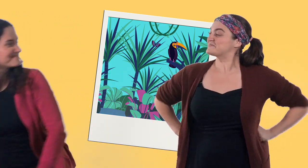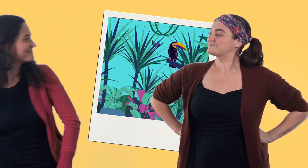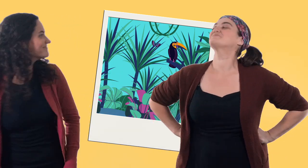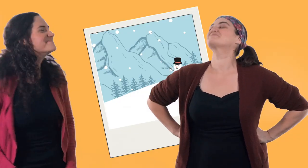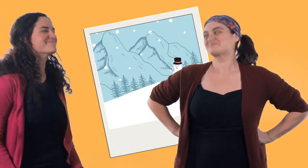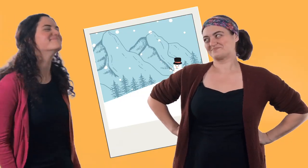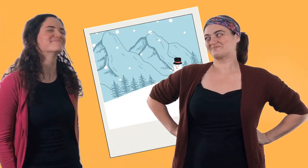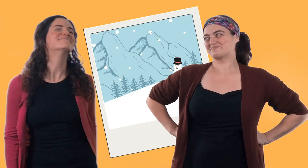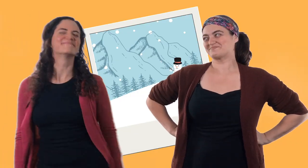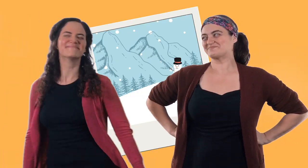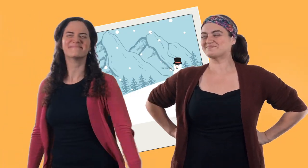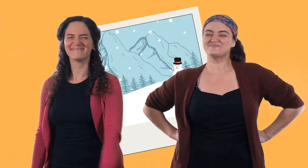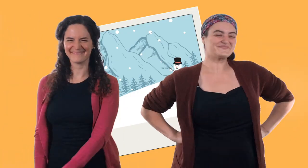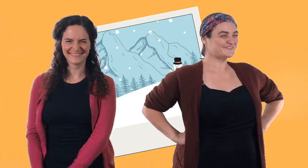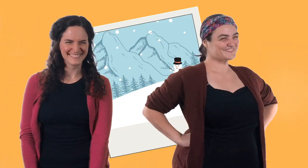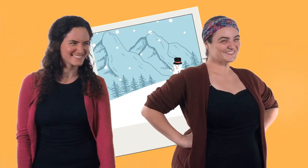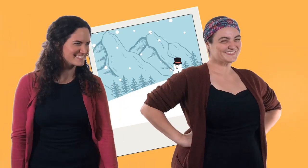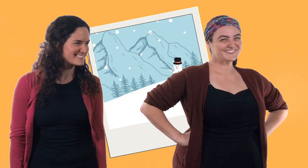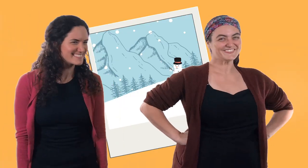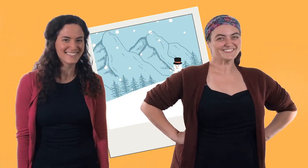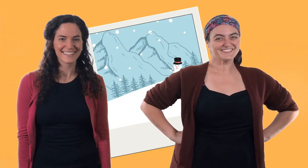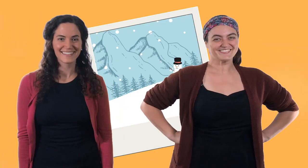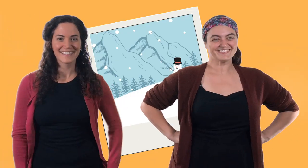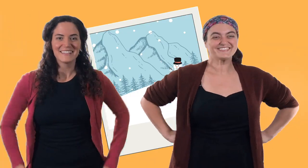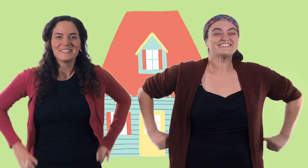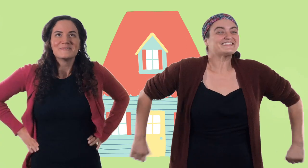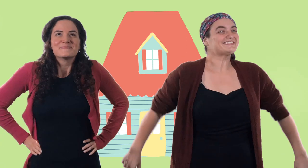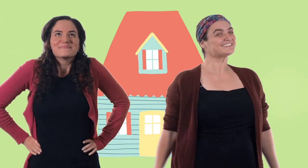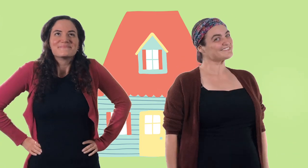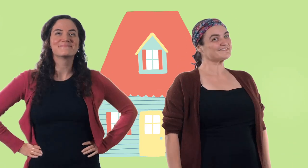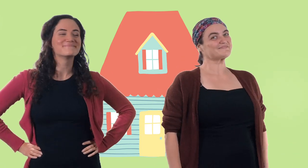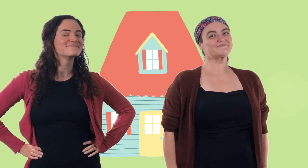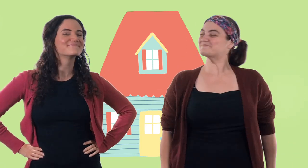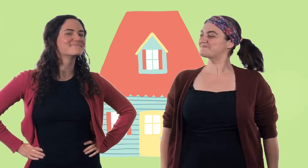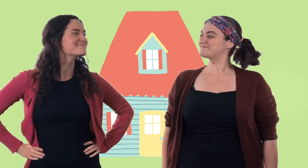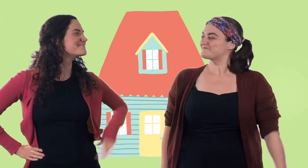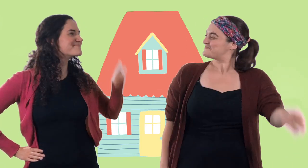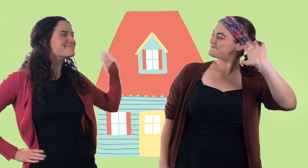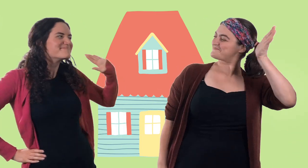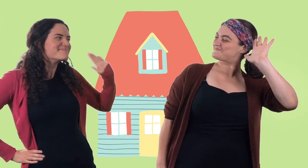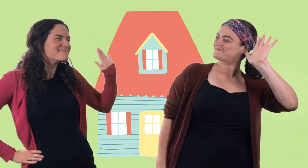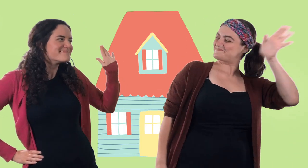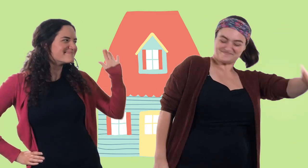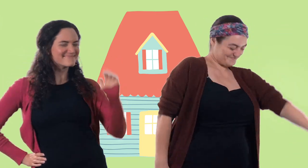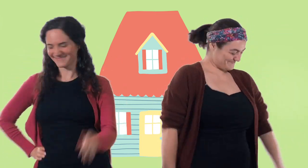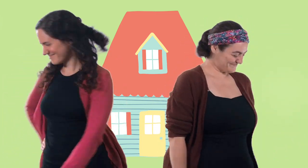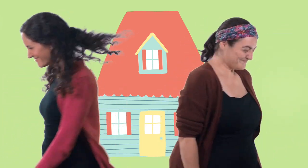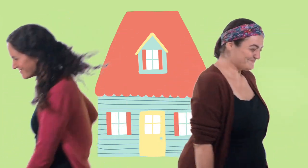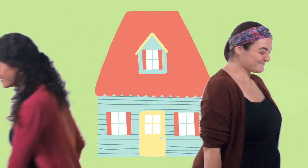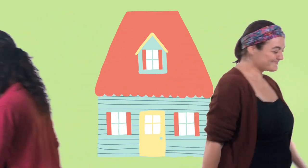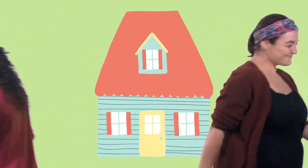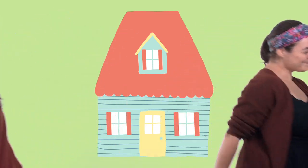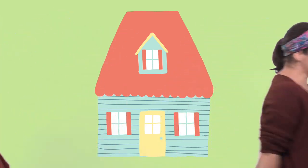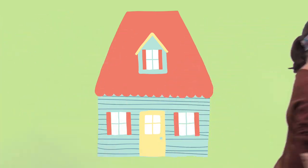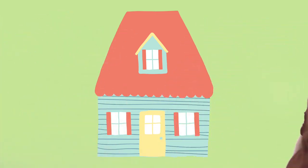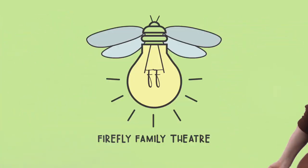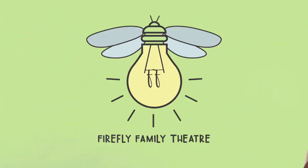on a trip, we'll take another soon. Now we're back, home sweet home.